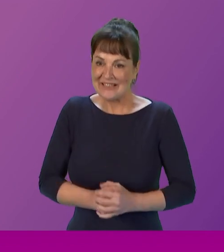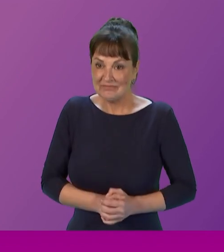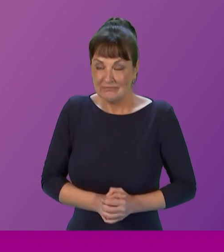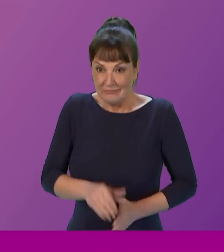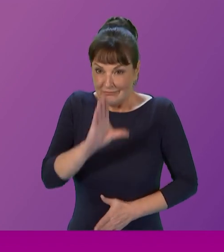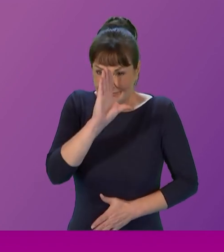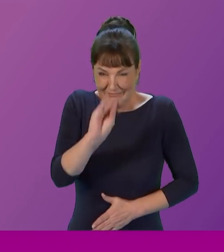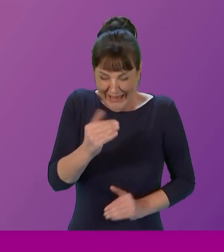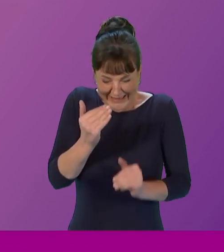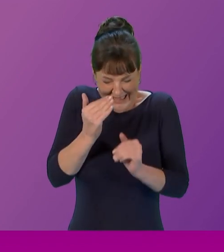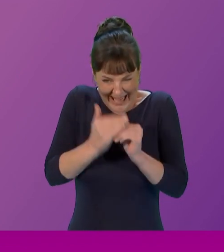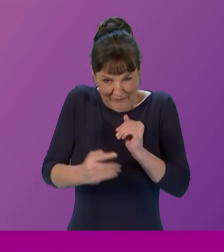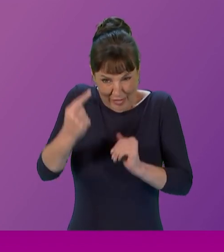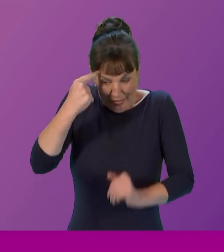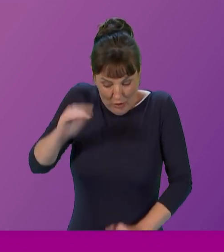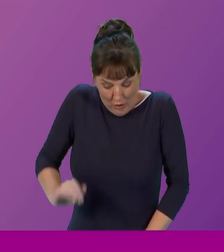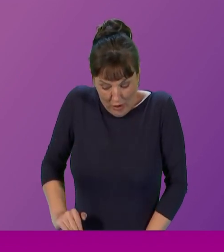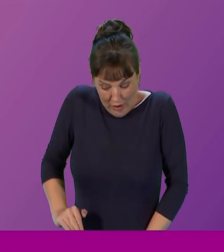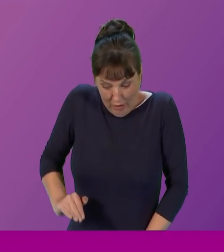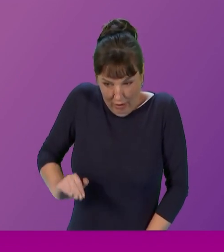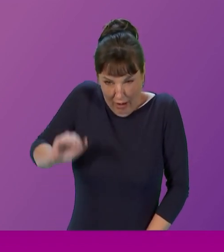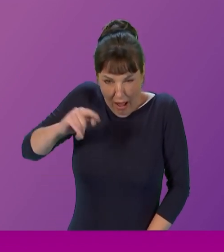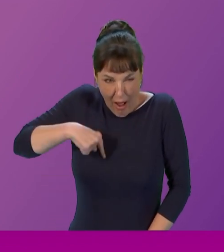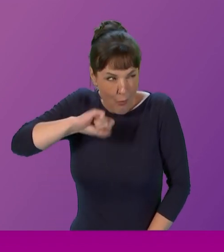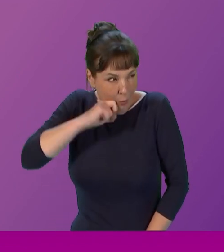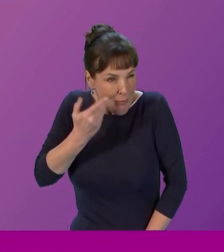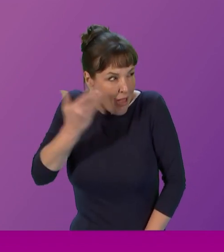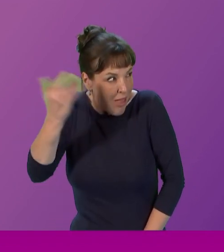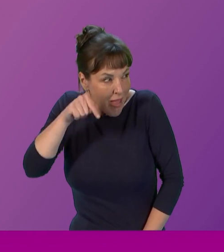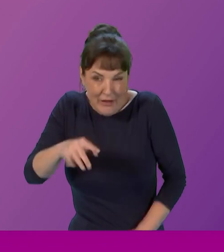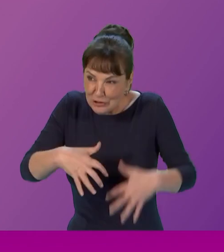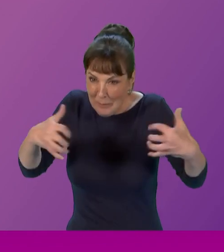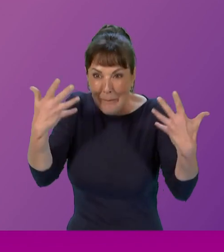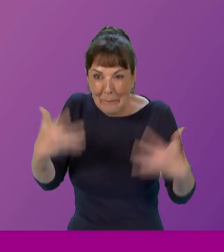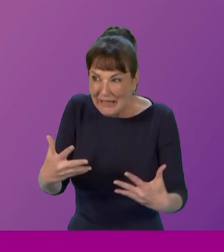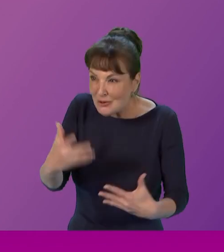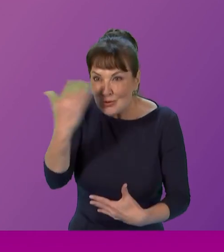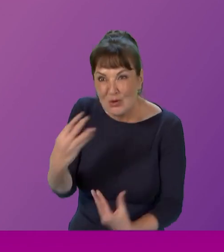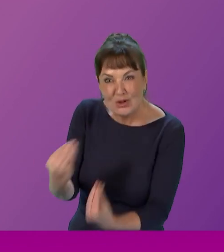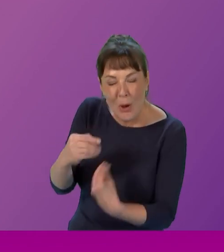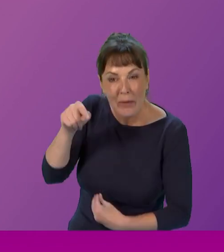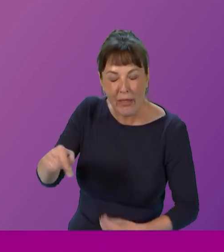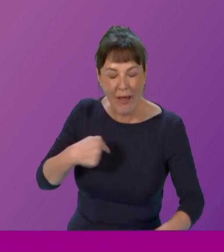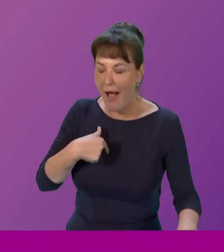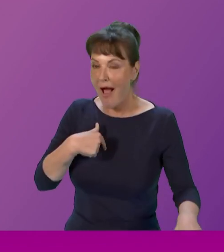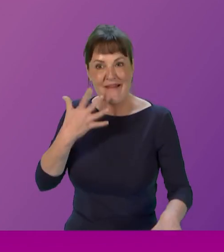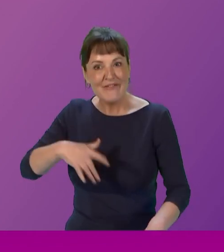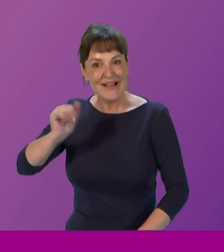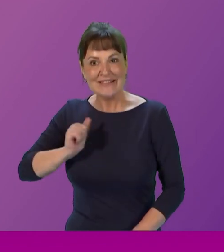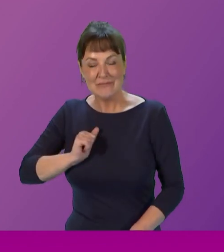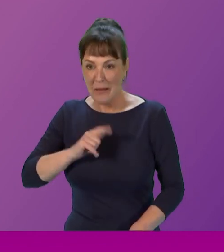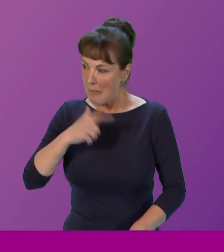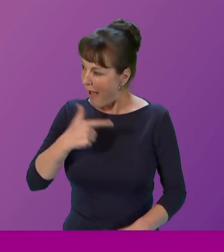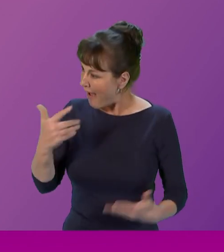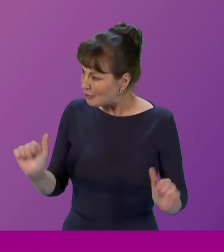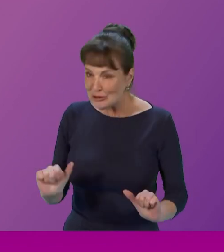point did I think I would be speaking in a chamber I have learned so much about in school but I am so glad that I am doing so in front of so many inspiring